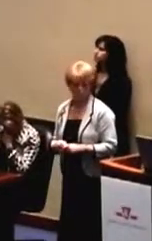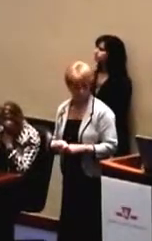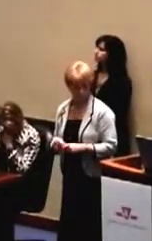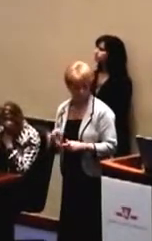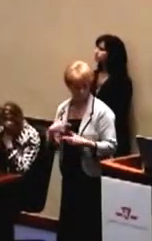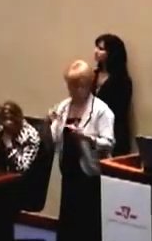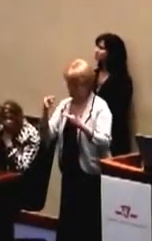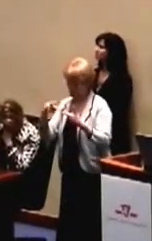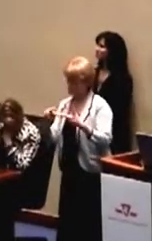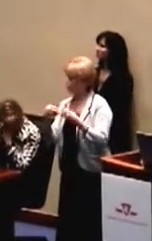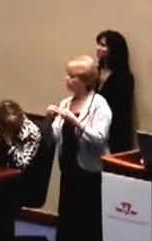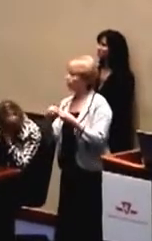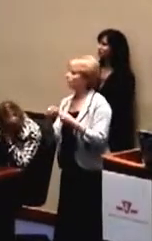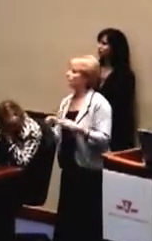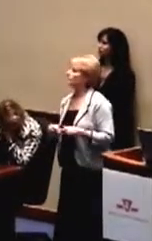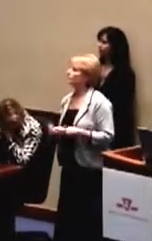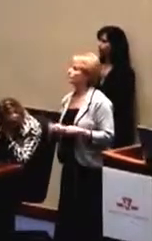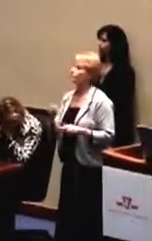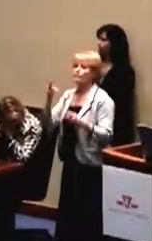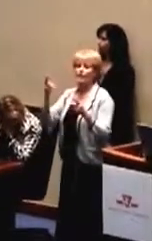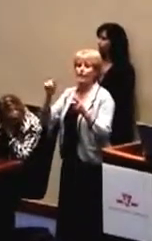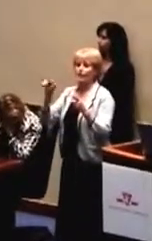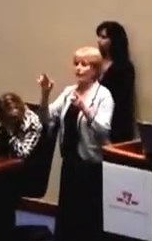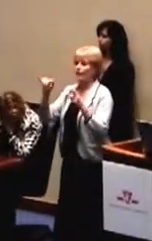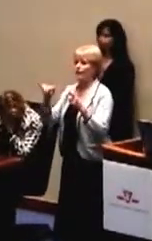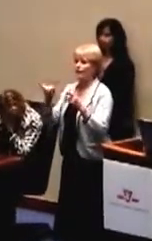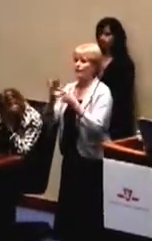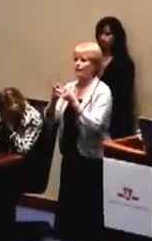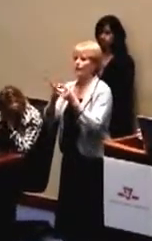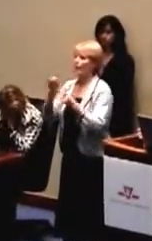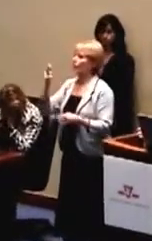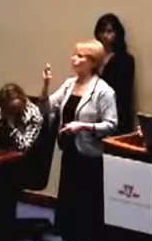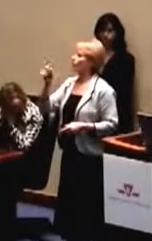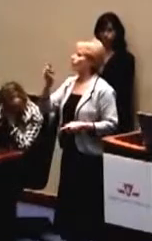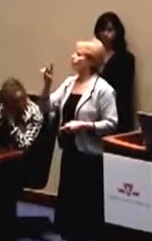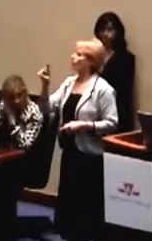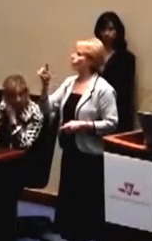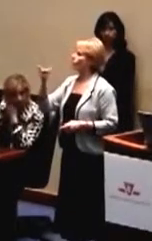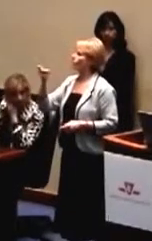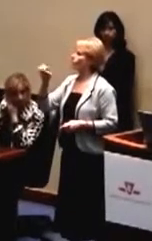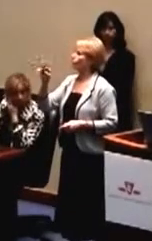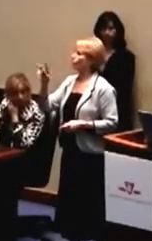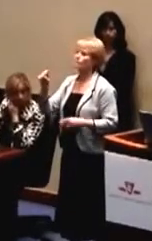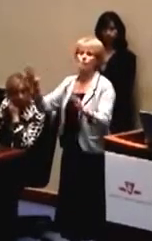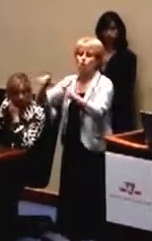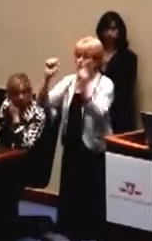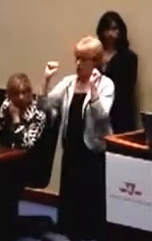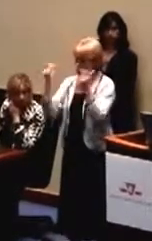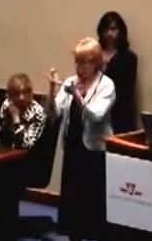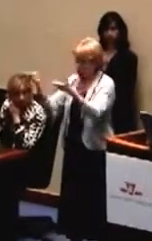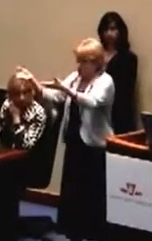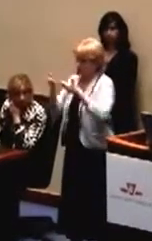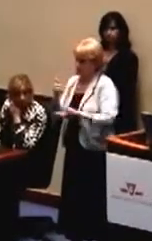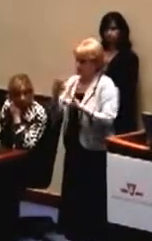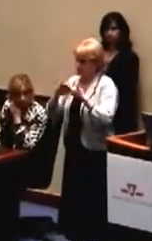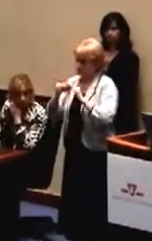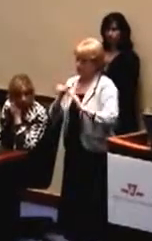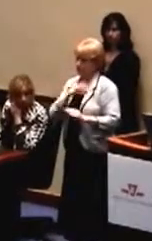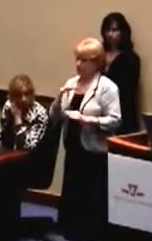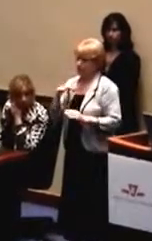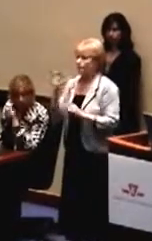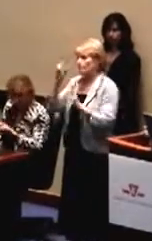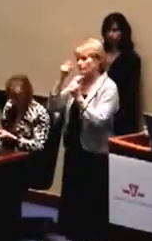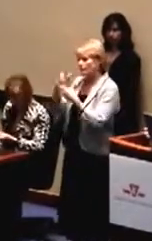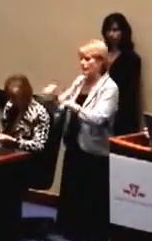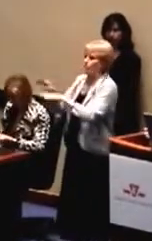a couple of others. Harry, mentioned Gord Perks, not here. All city councillors were invited. Okay, now they're